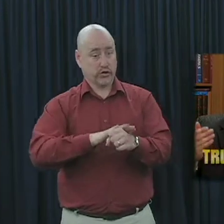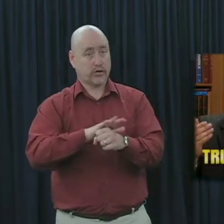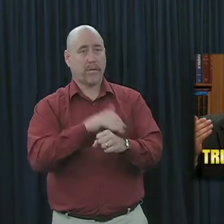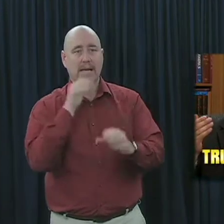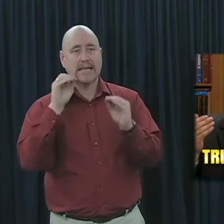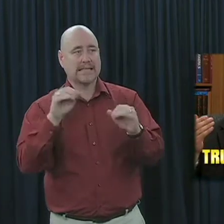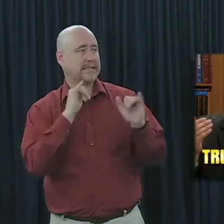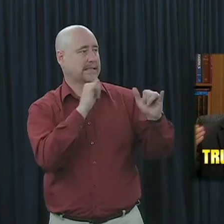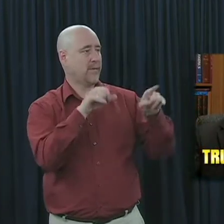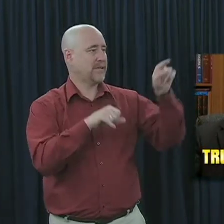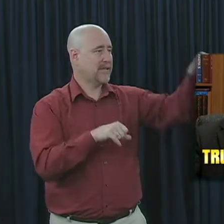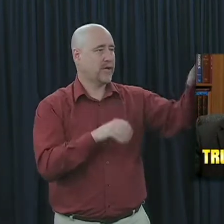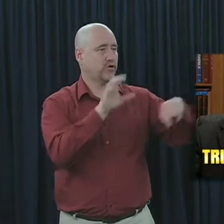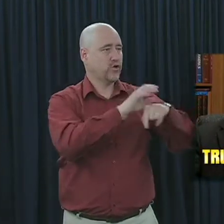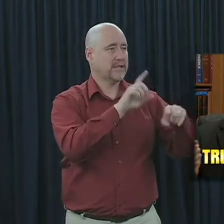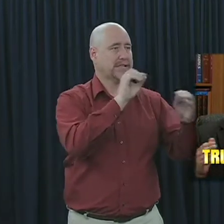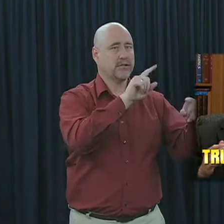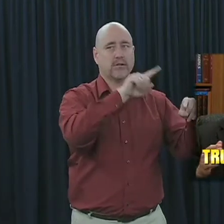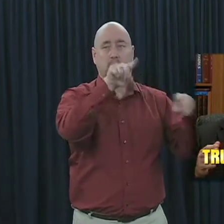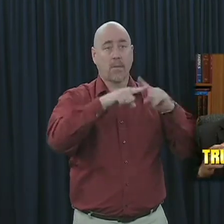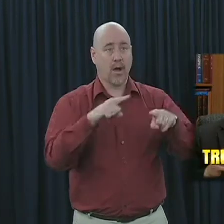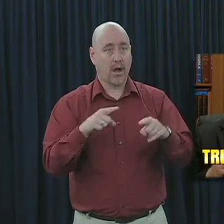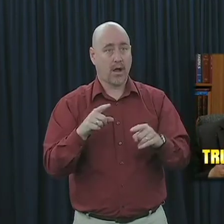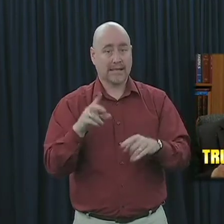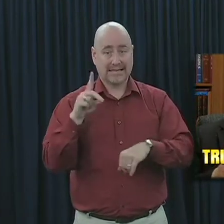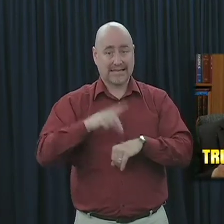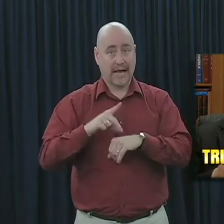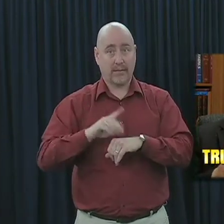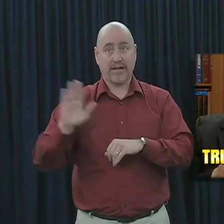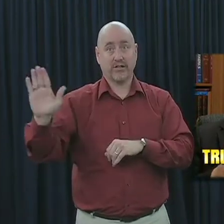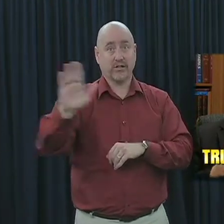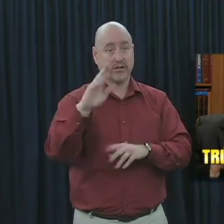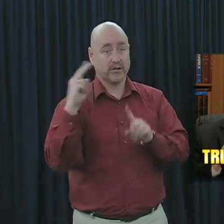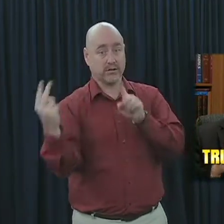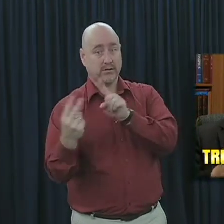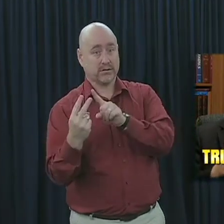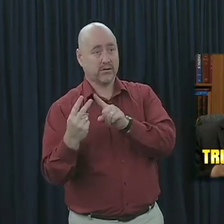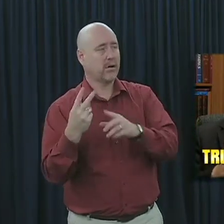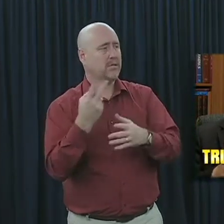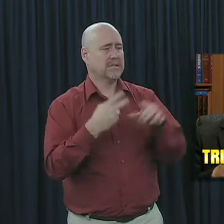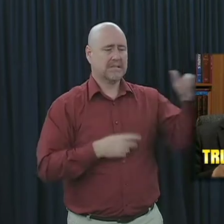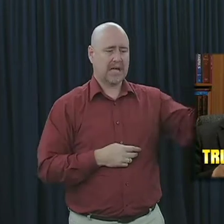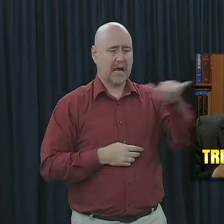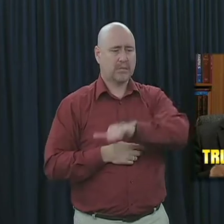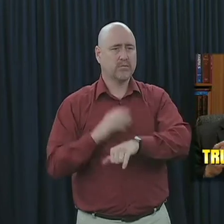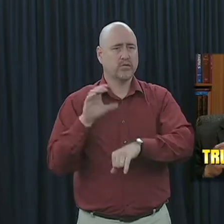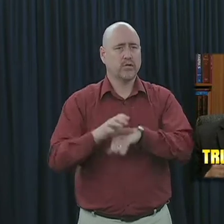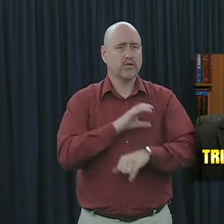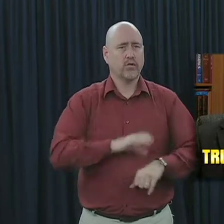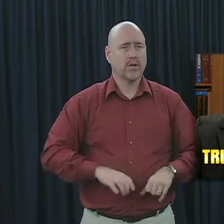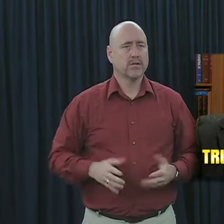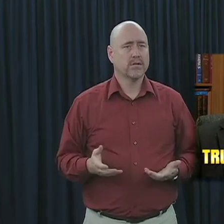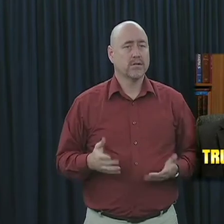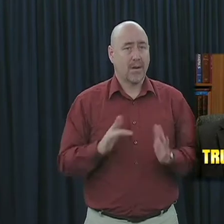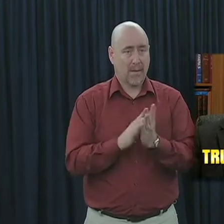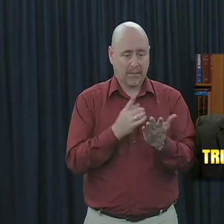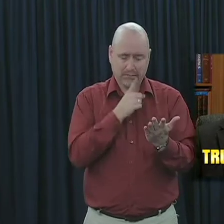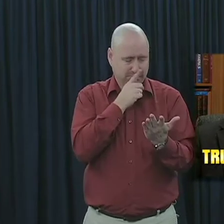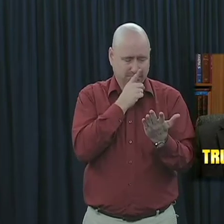may not teach the same thing as this church, but according to denominationalism, they're both the church of Christ. Scripture teaches